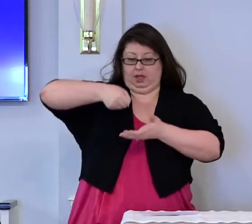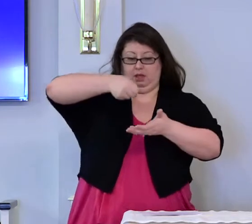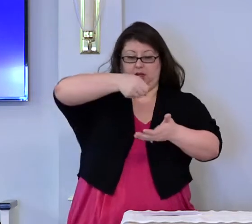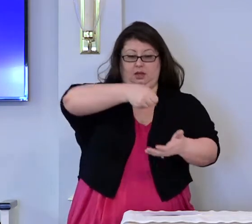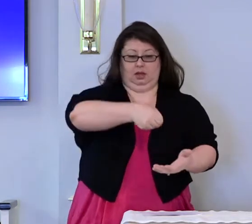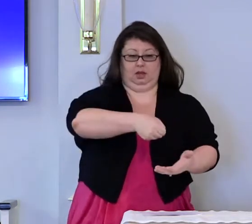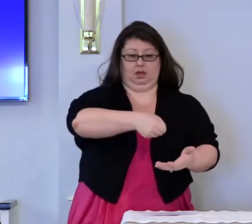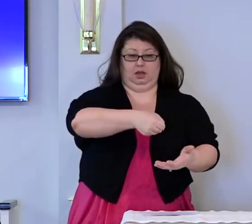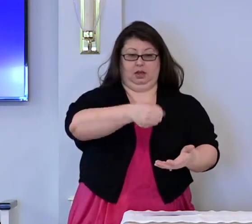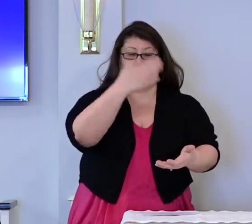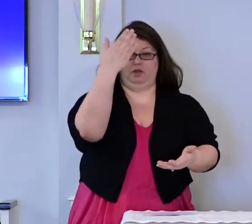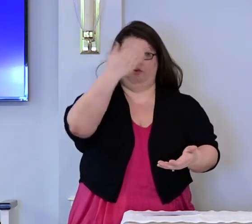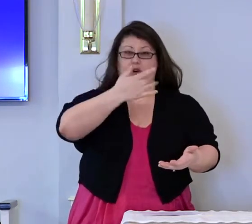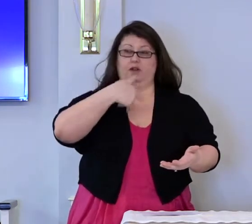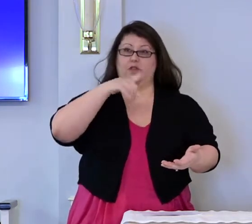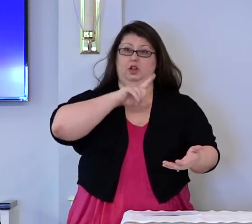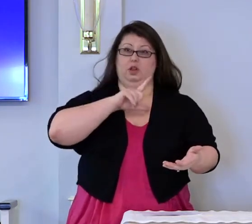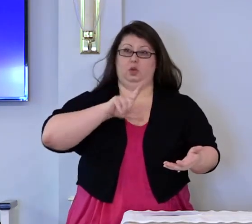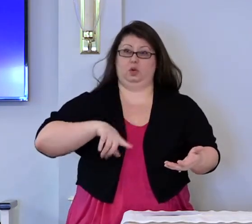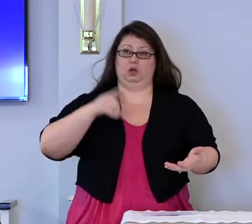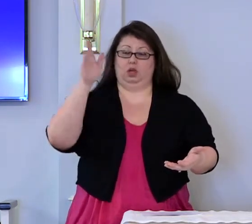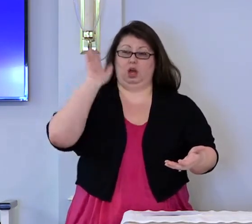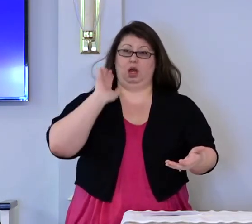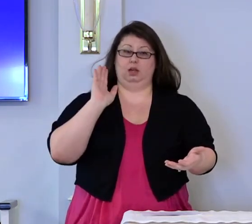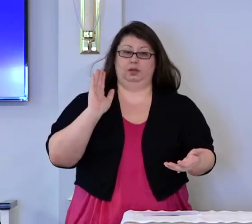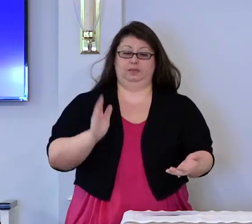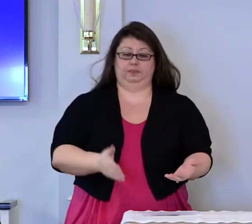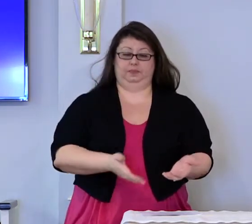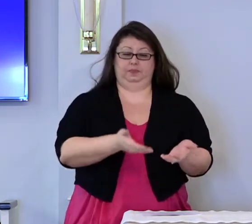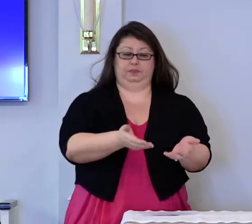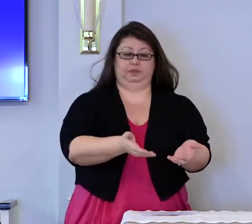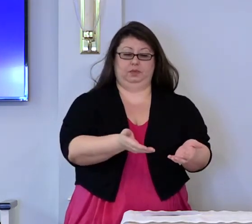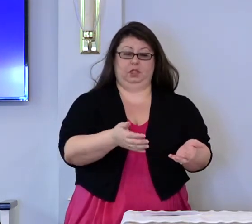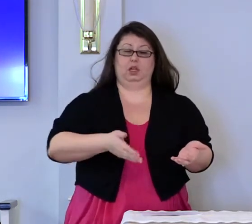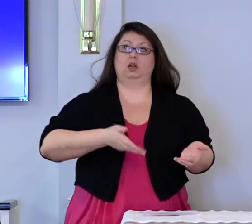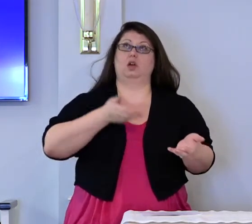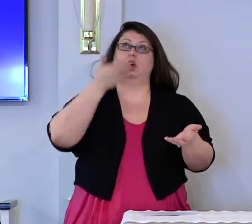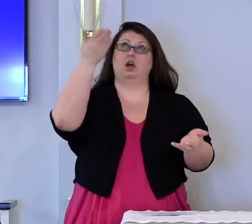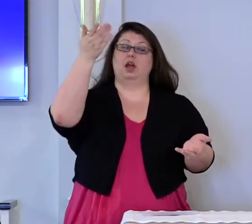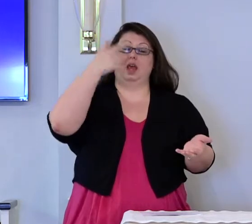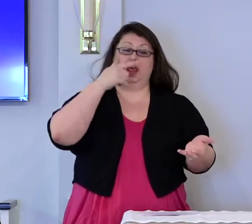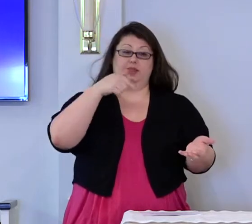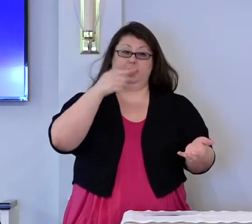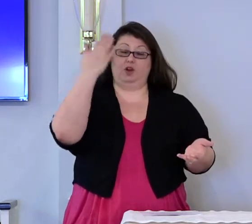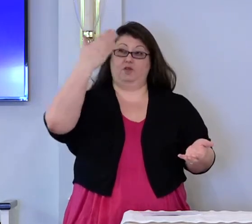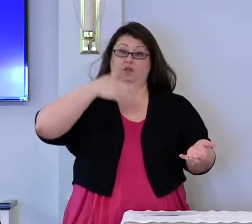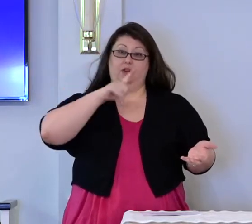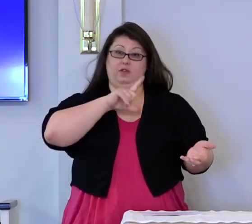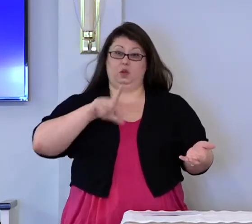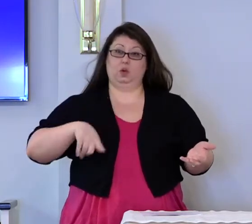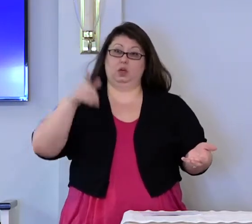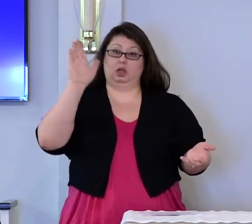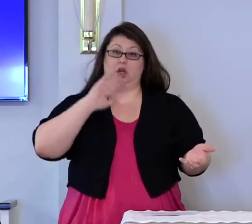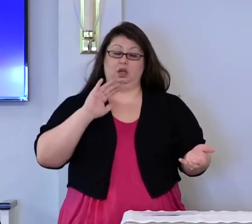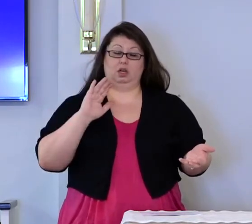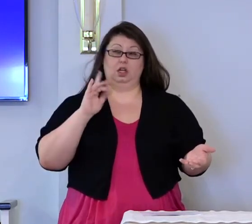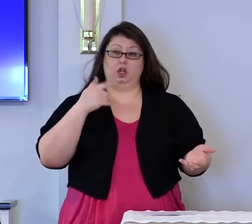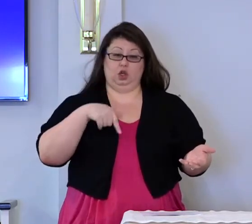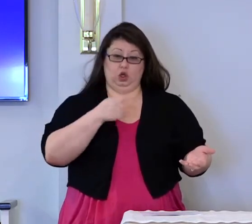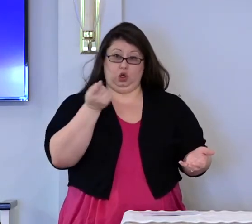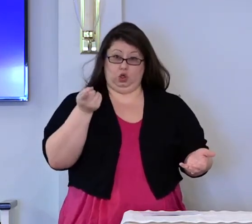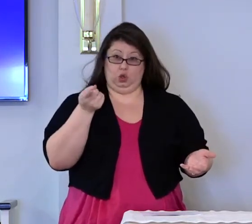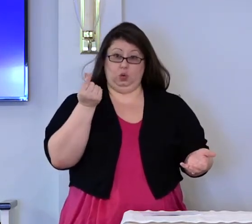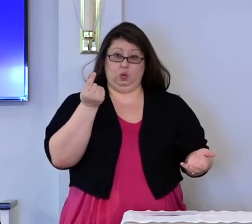your God. Then there before the Lord your God you will say, My